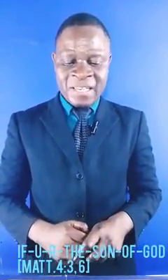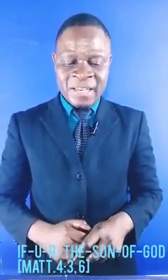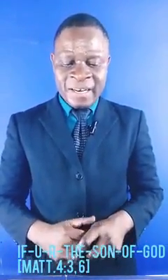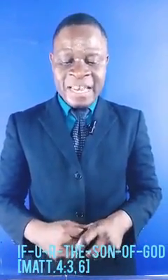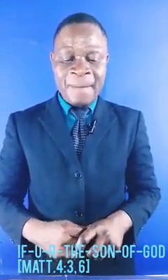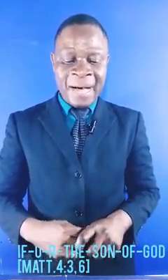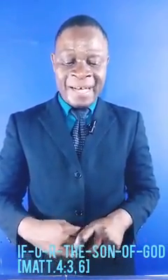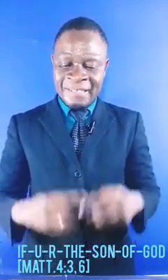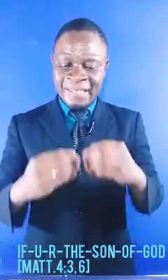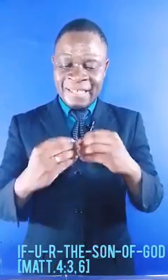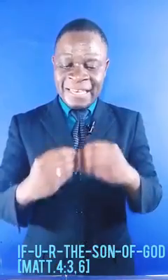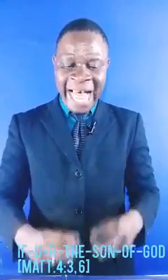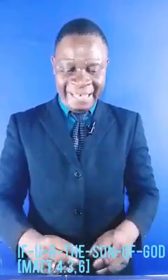verse number 9,